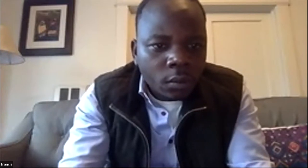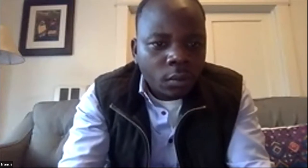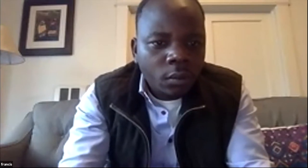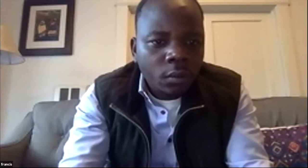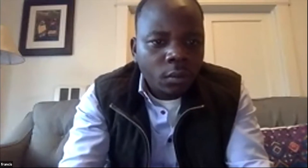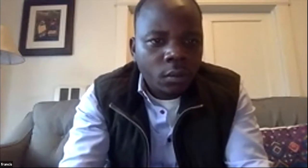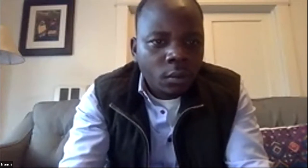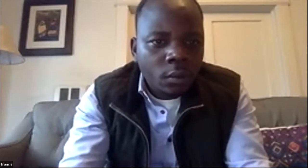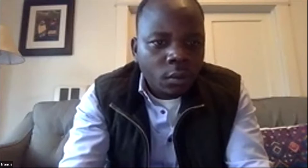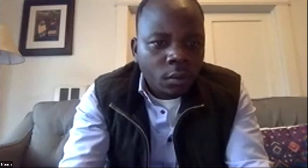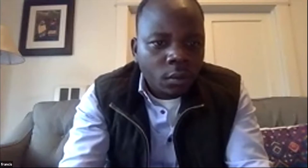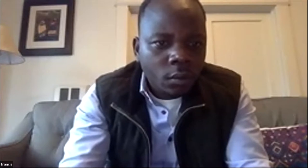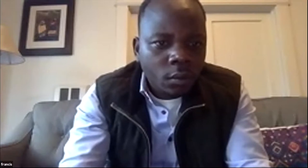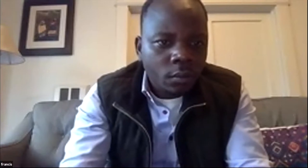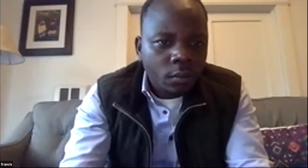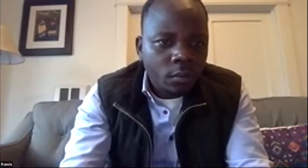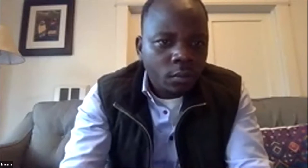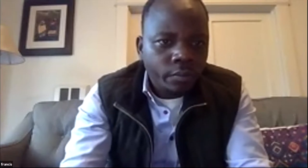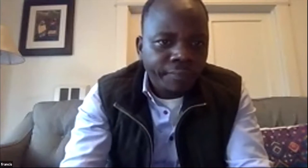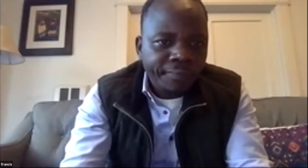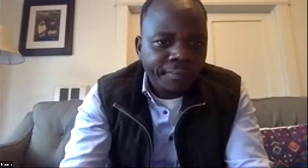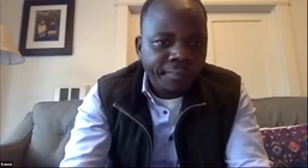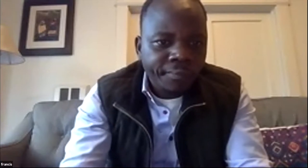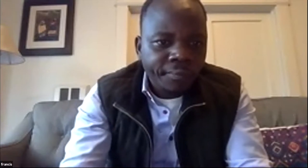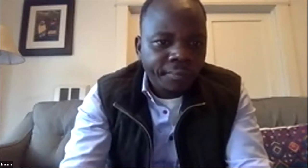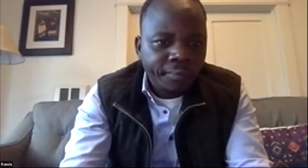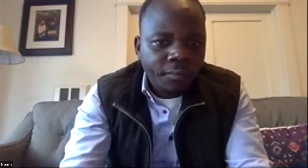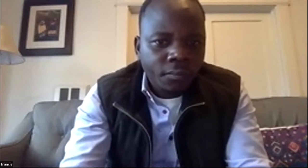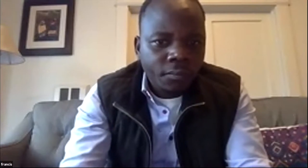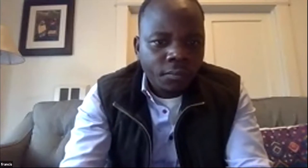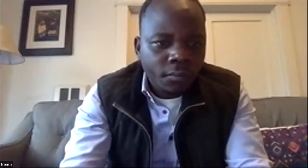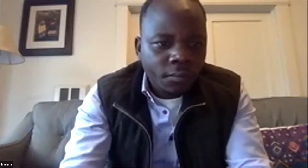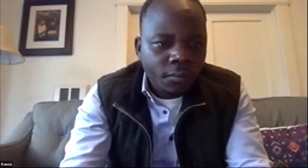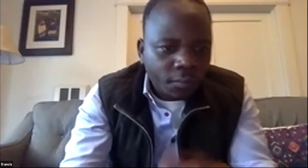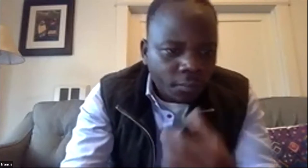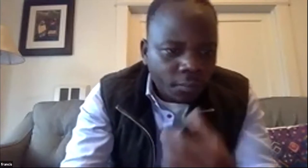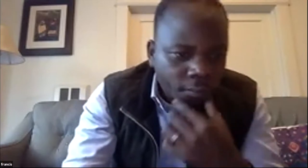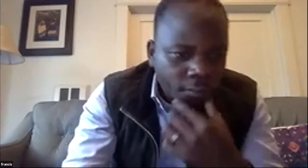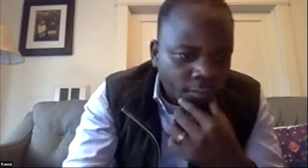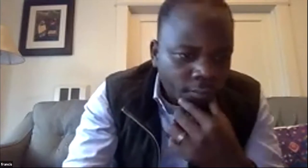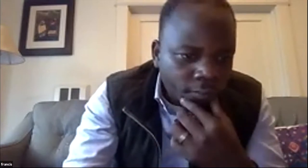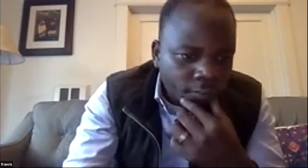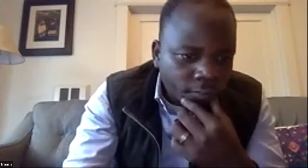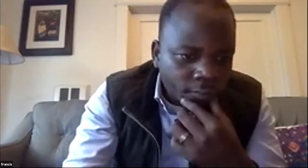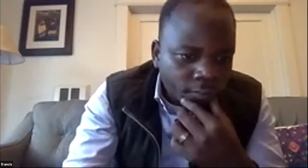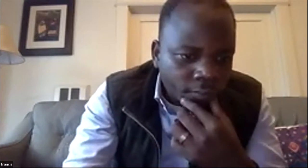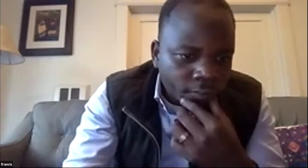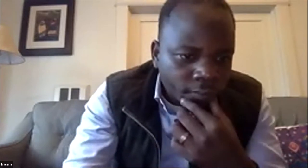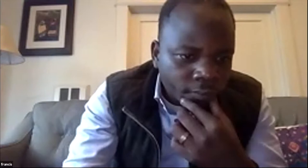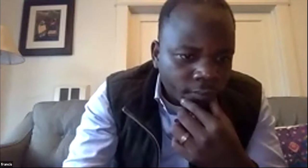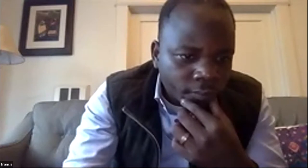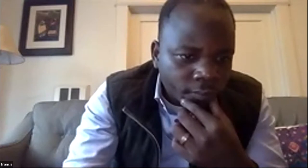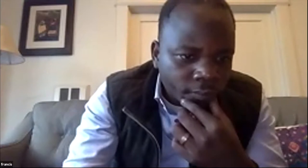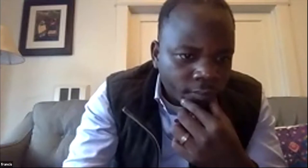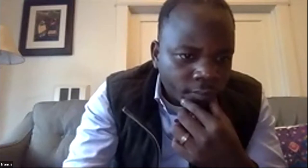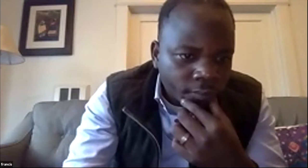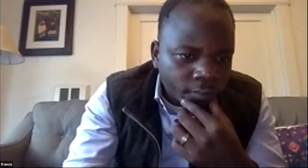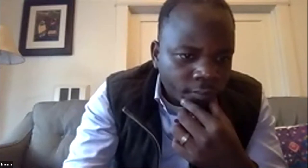part of the 30 that they used to celebrate their 100 year anniversary and they had a cnn you know camera